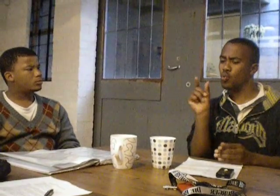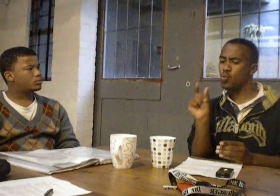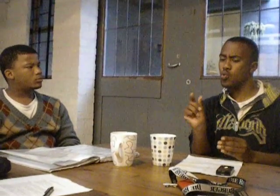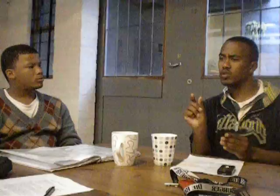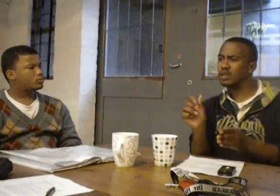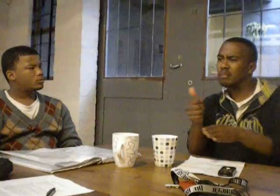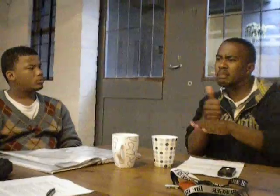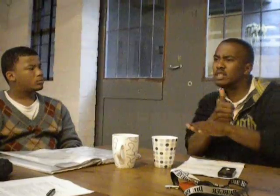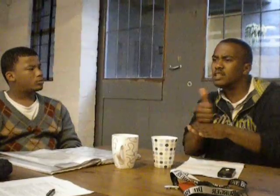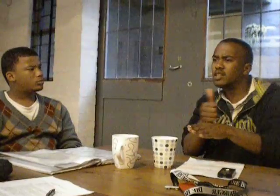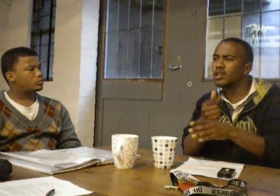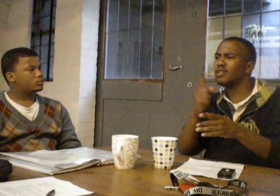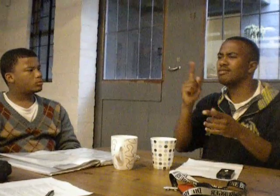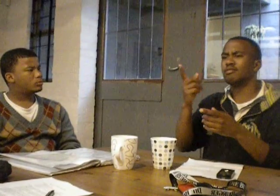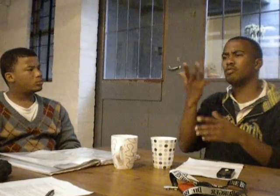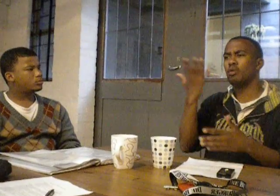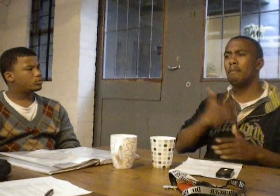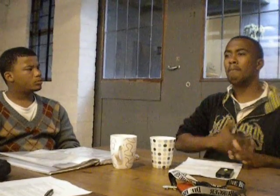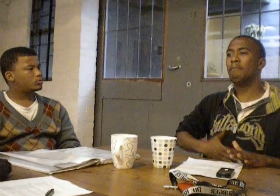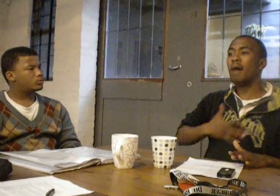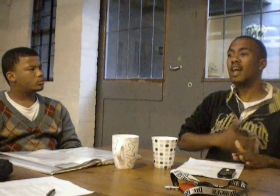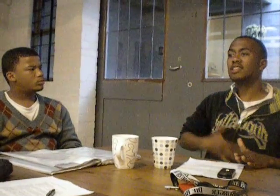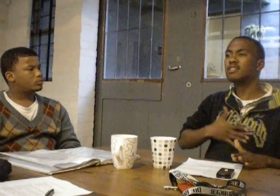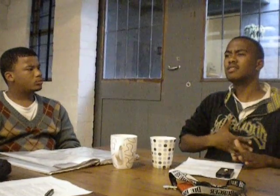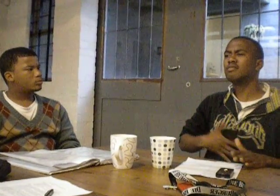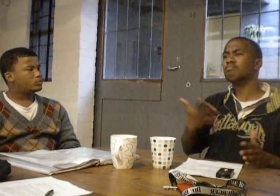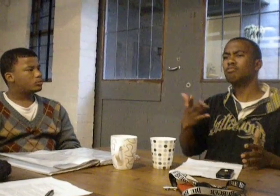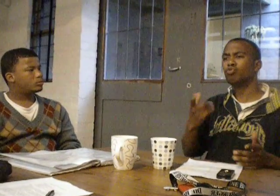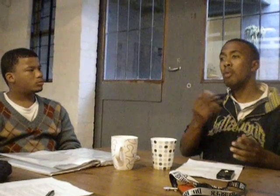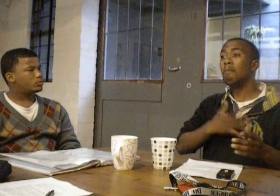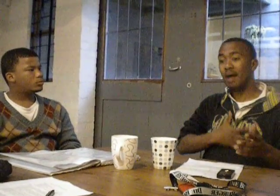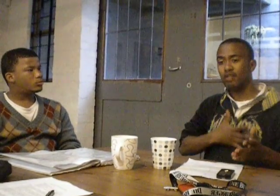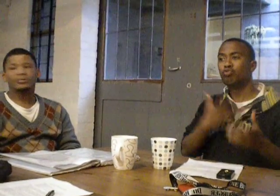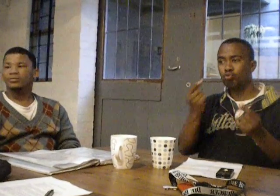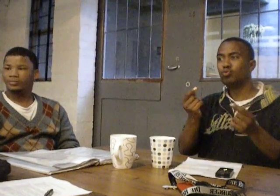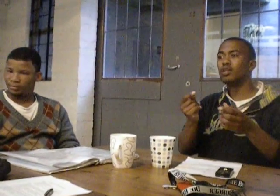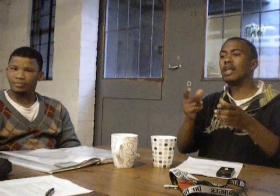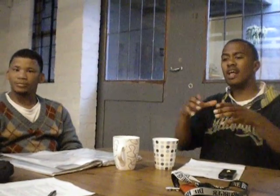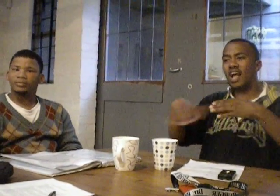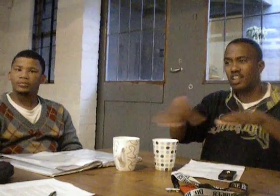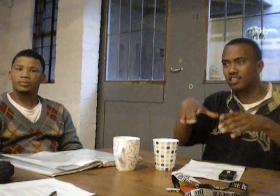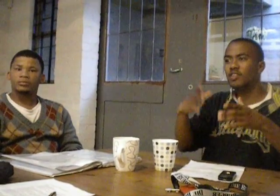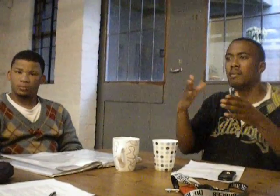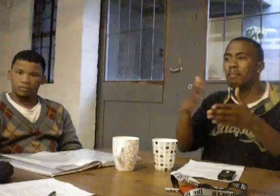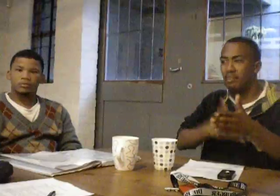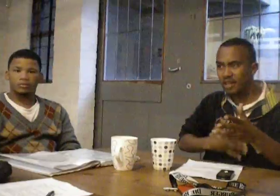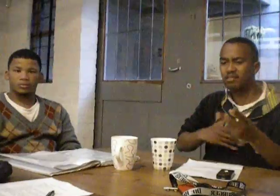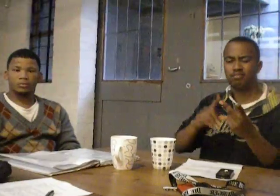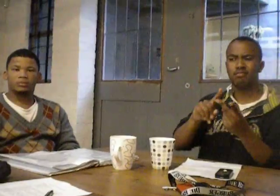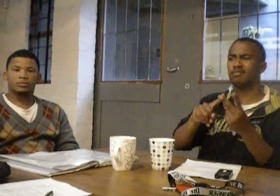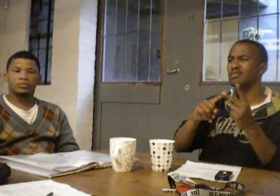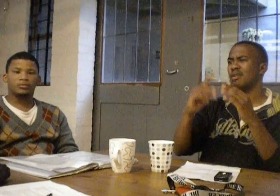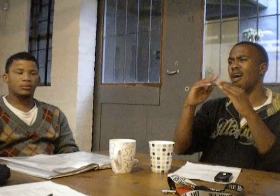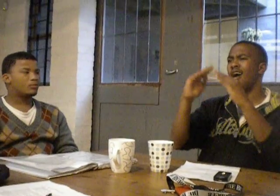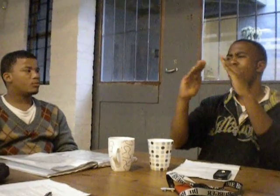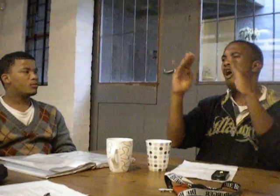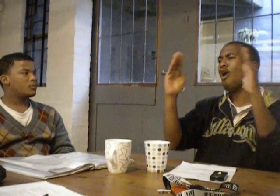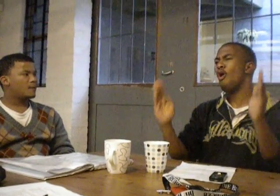It's easier to stick to something short, brief, like